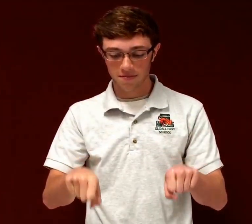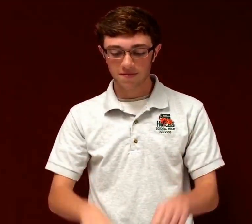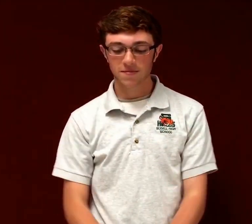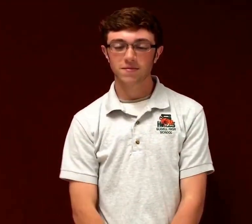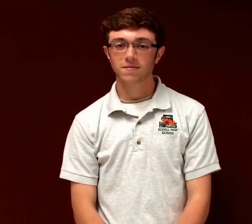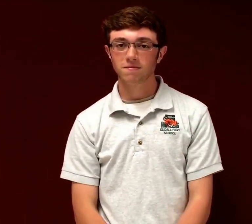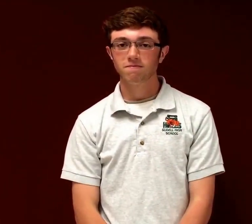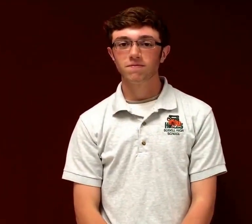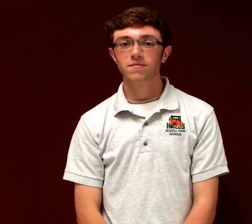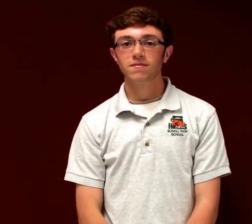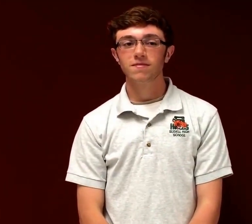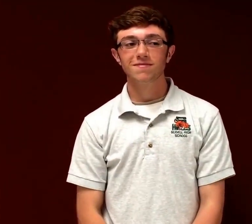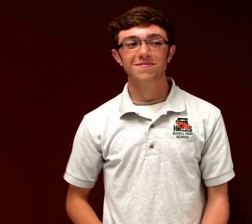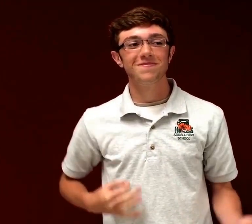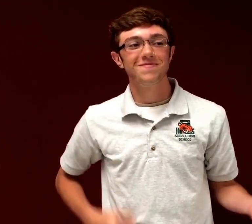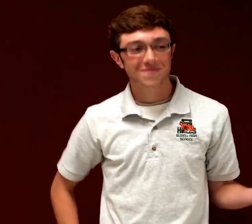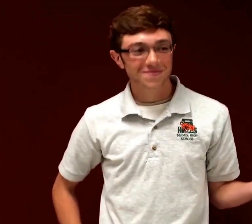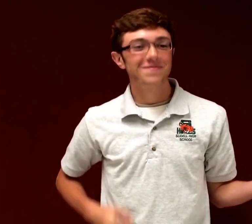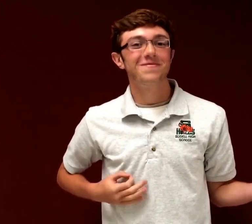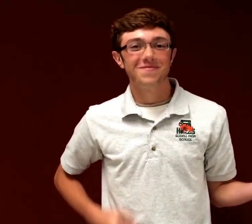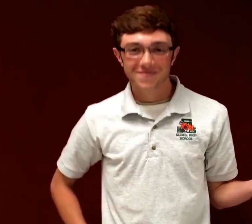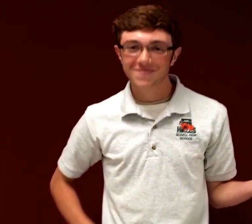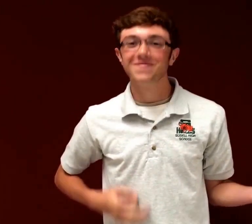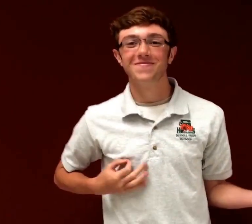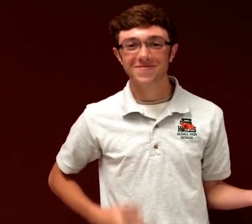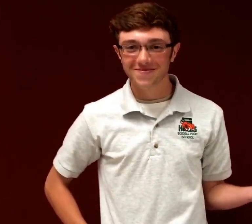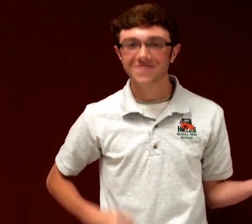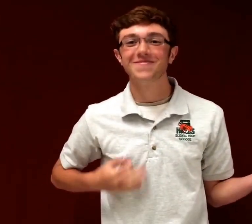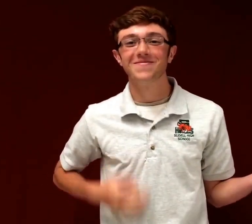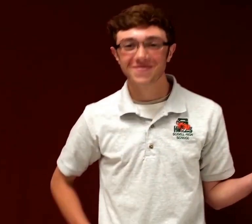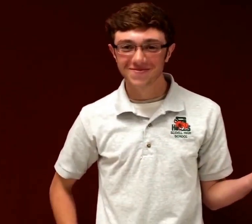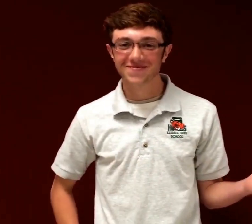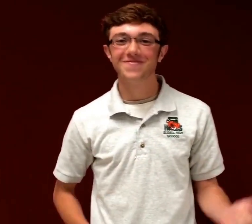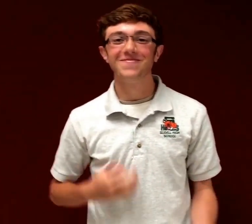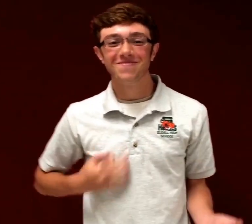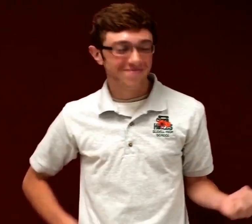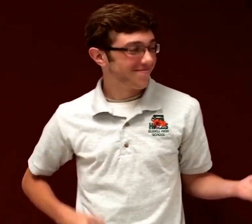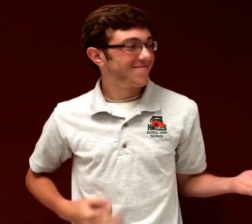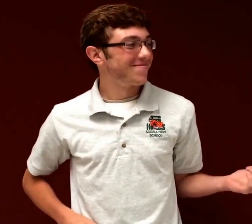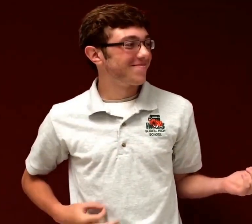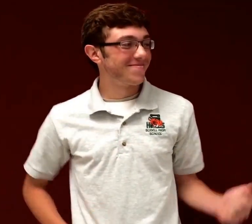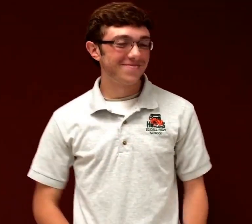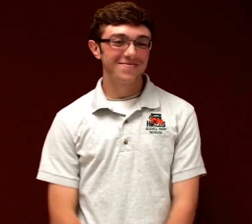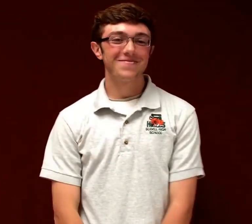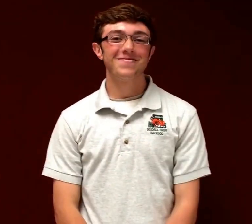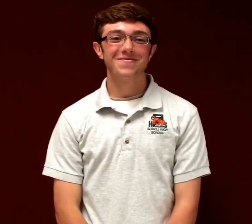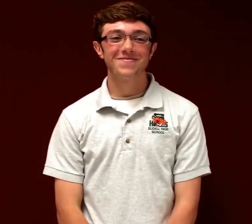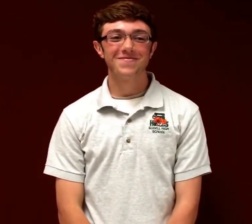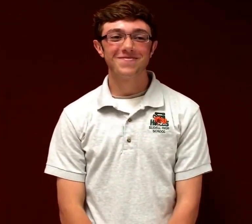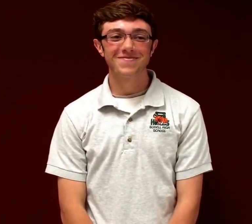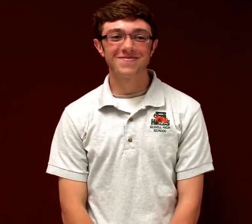this